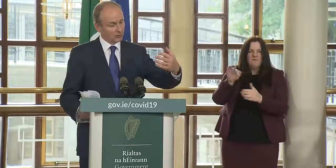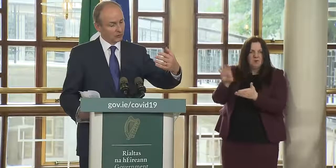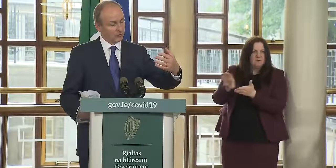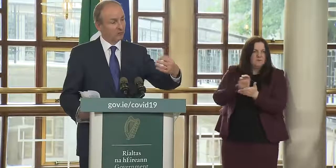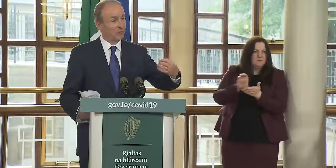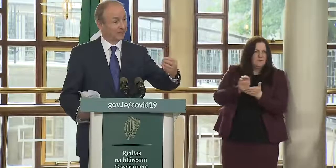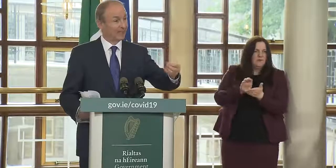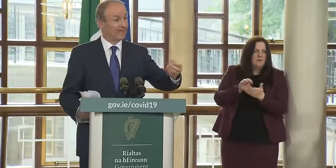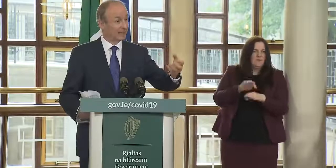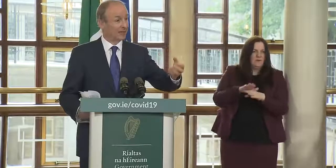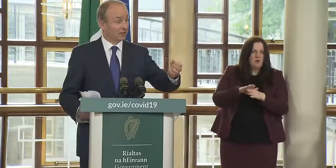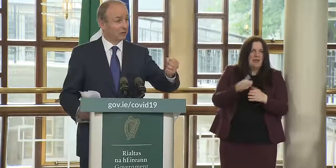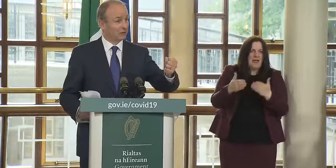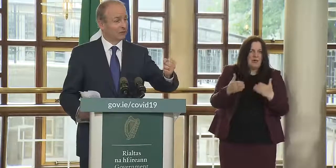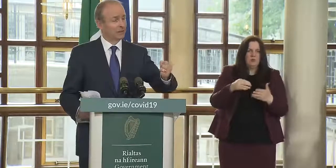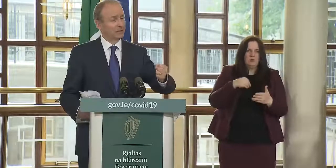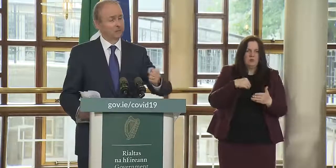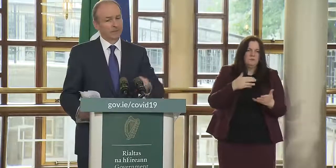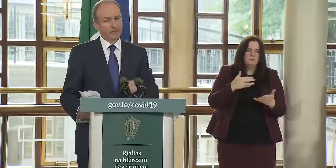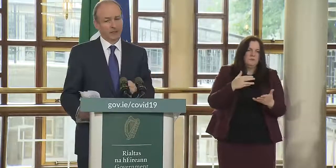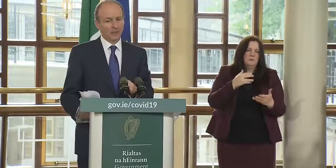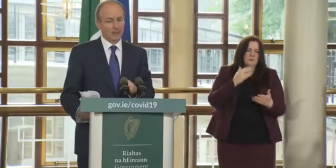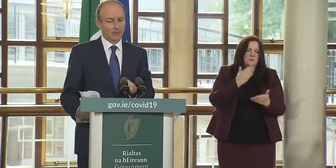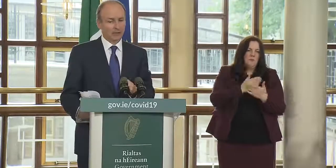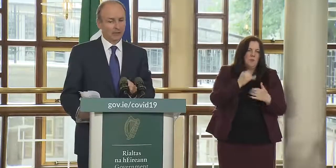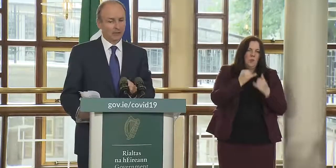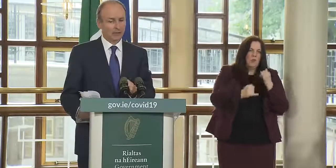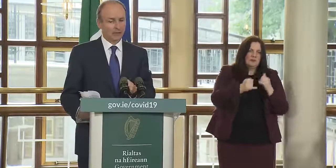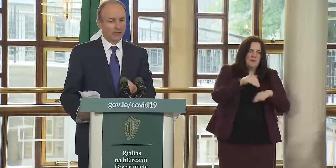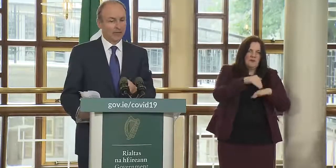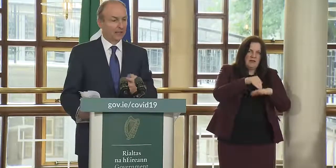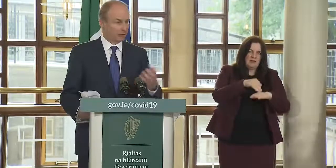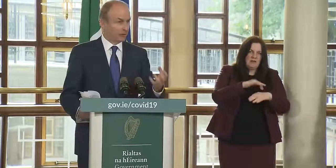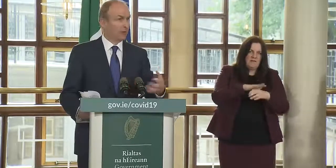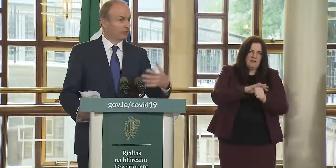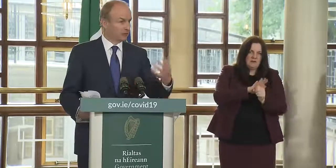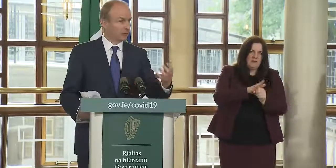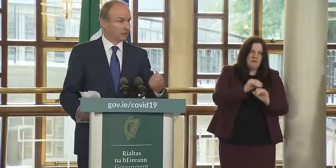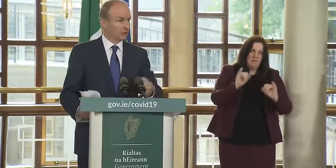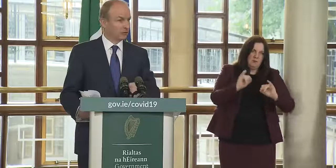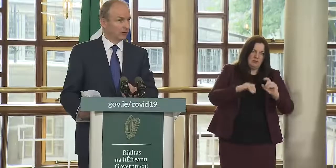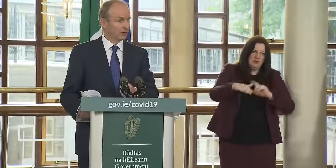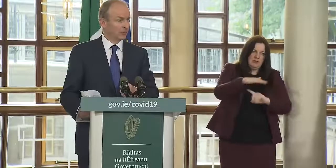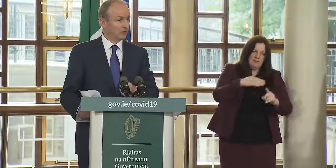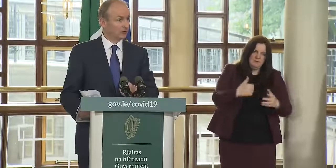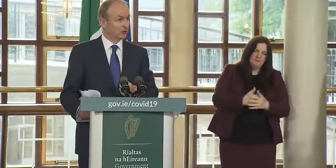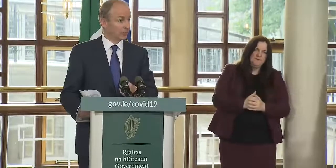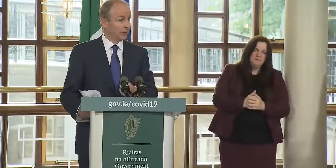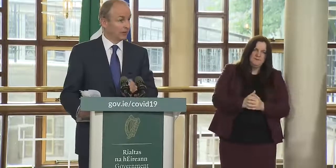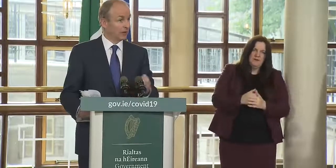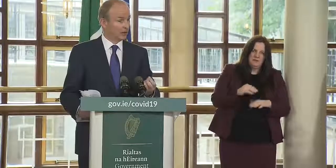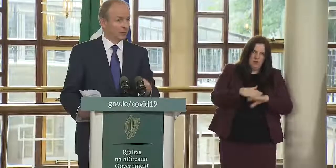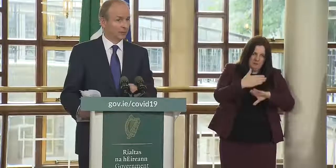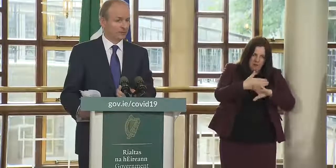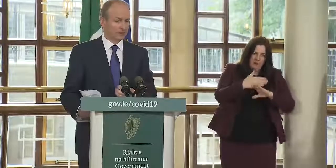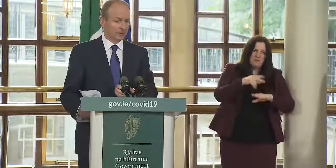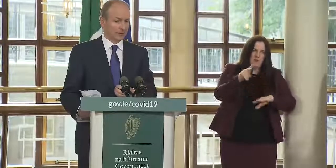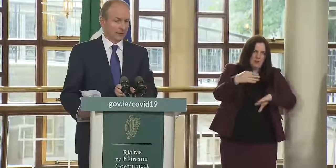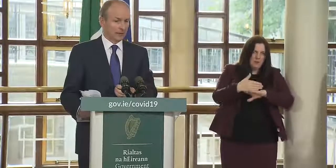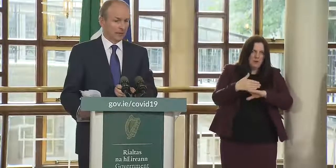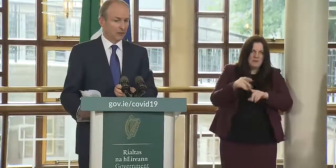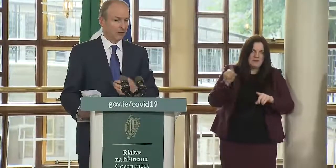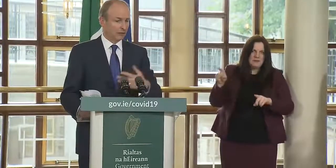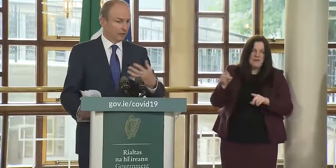to endeavor to mitigate the effects of um of of uh of the emergency of the covert emergency in relation to employment and unemployment